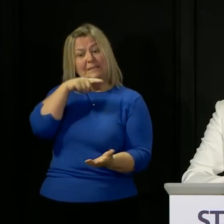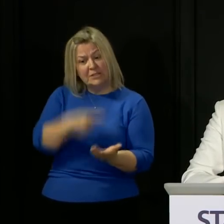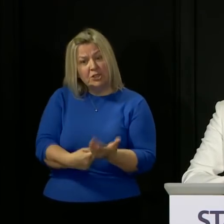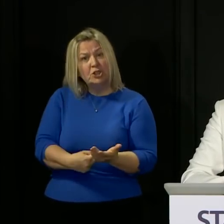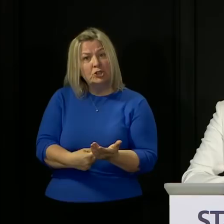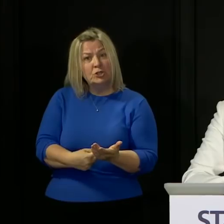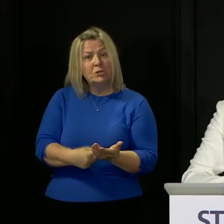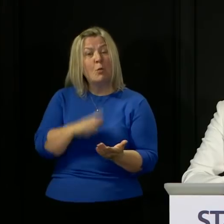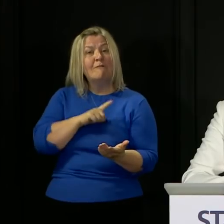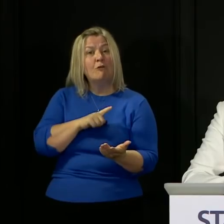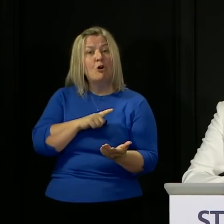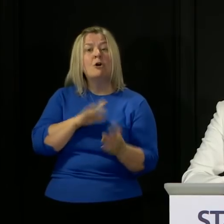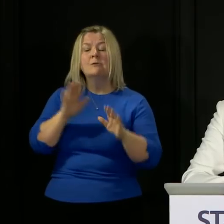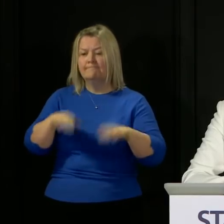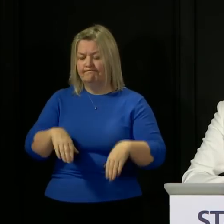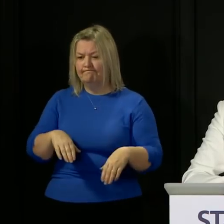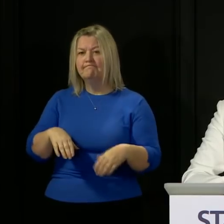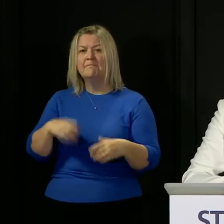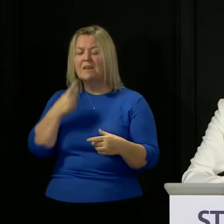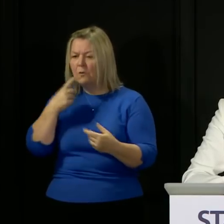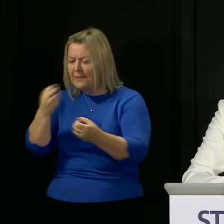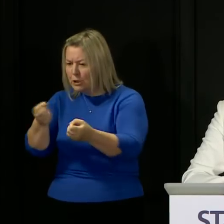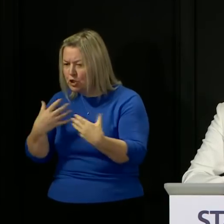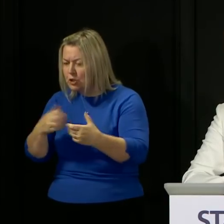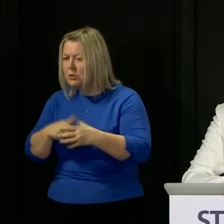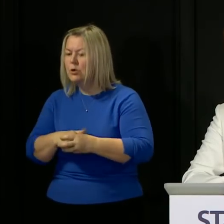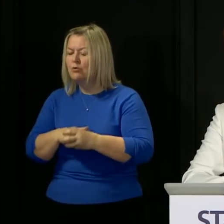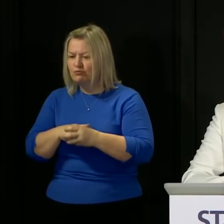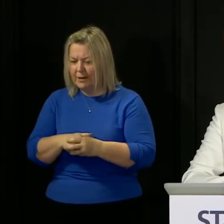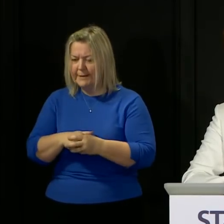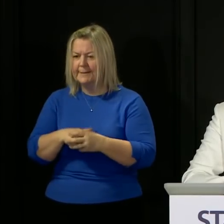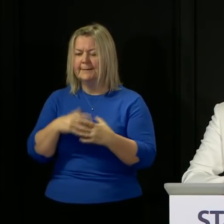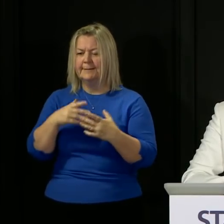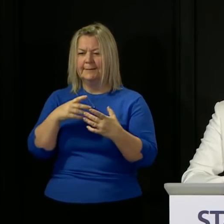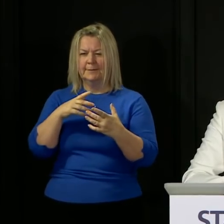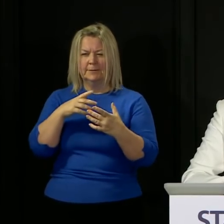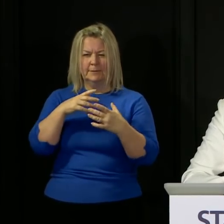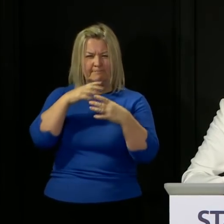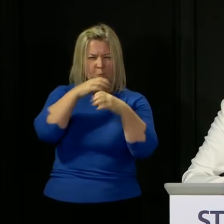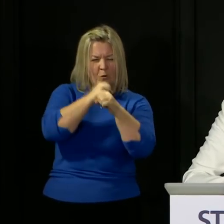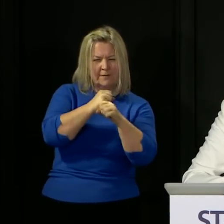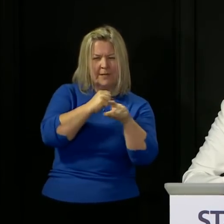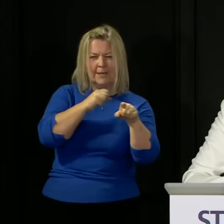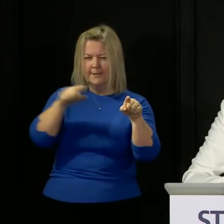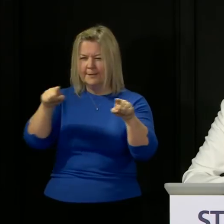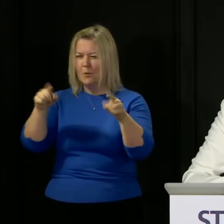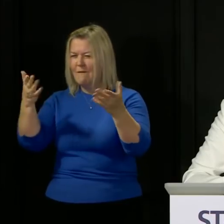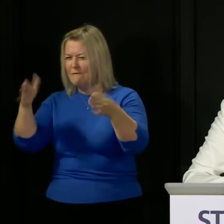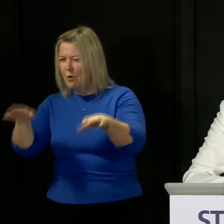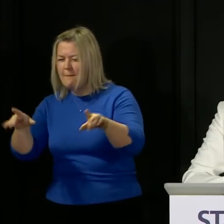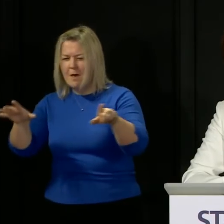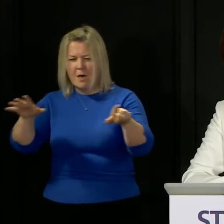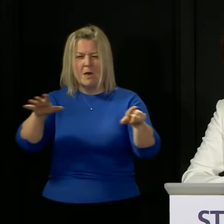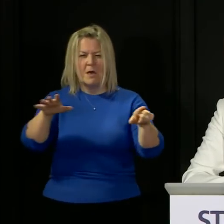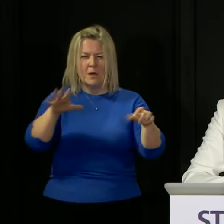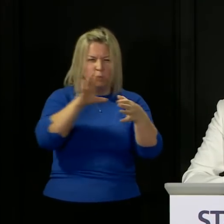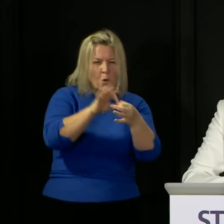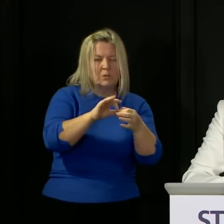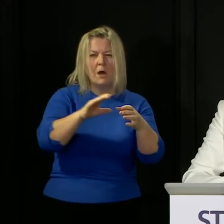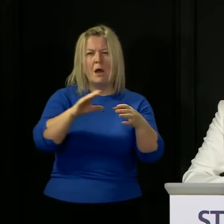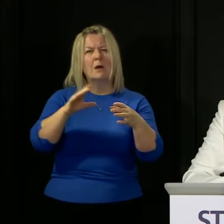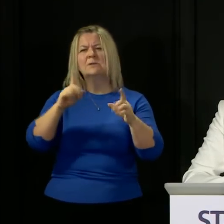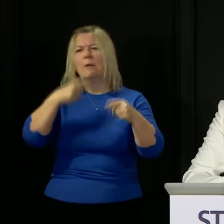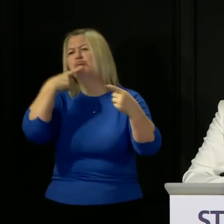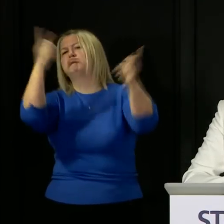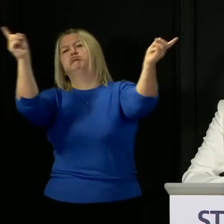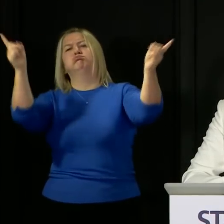protocols around public notification and patient confidentiality that applies to these things and you know I